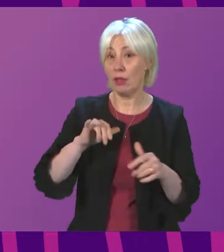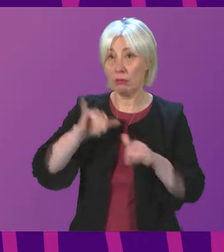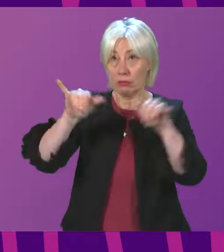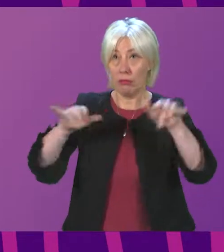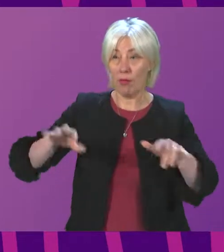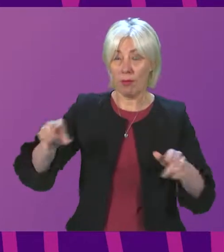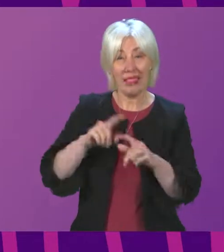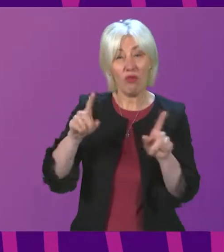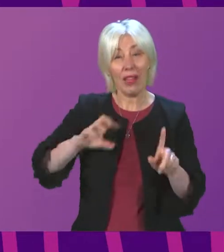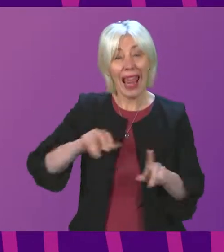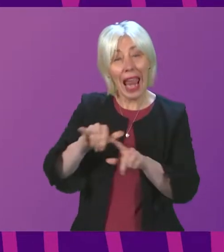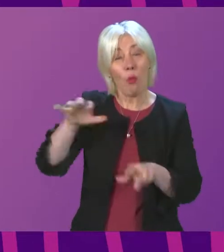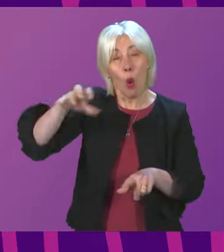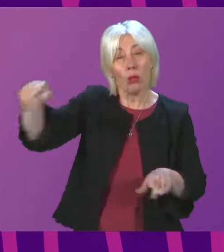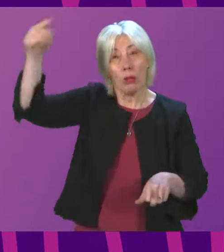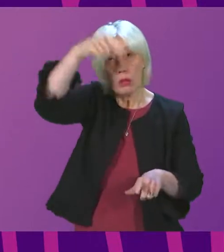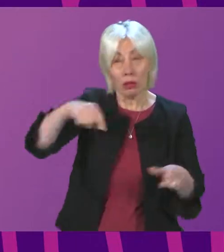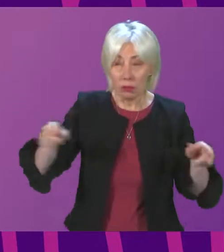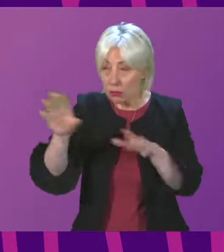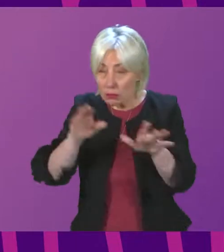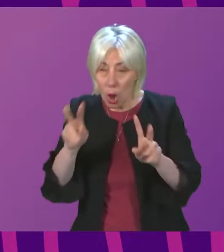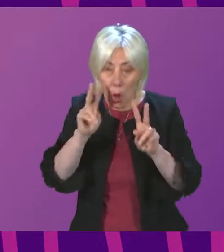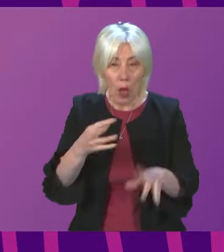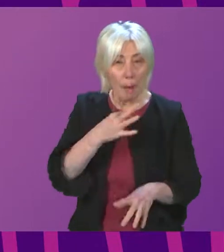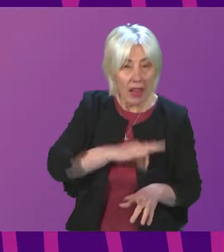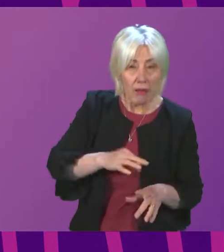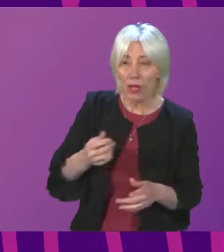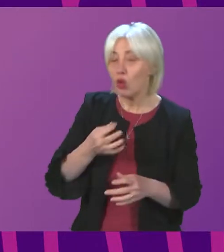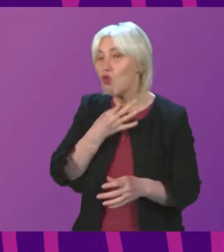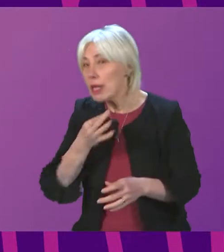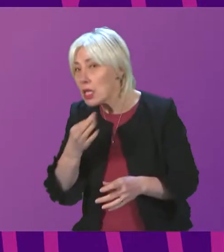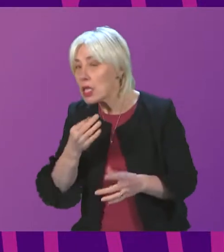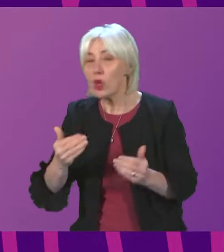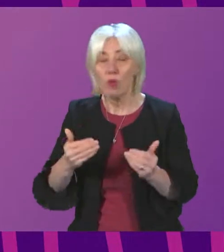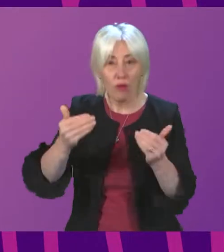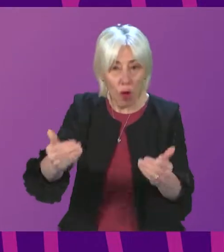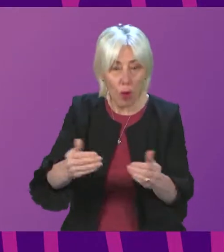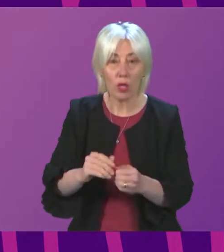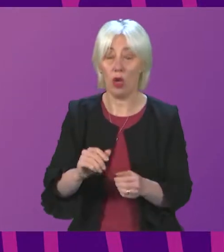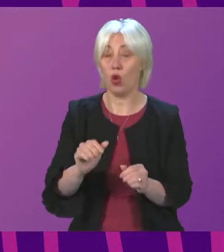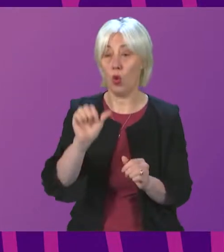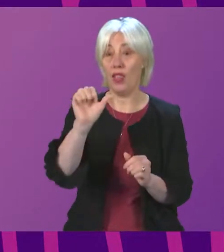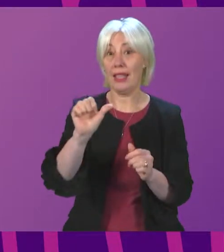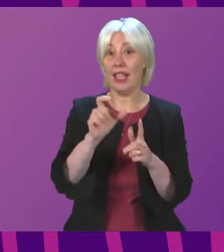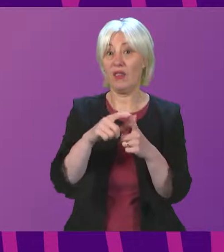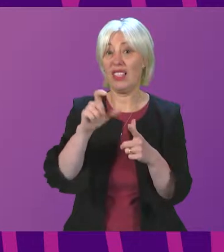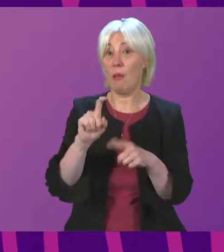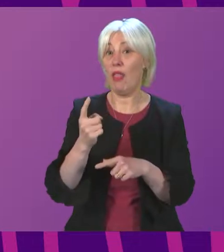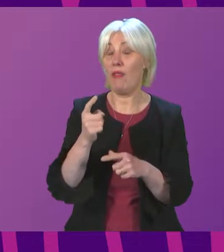several airports to help detail the benefits and risks of a potential way forward. The first of these groups met on the 6th of December.